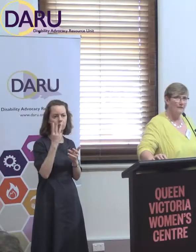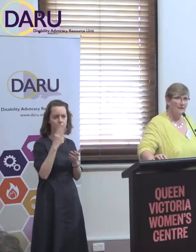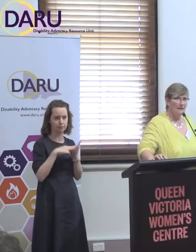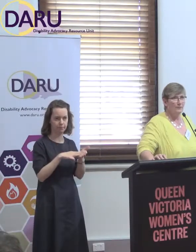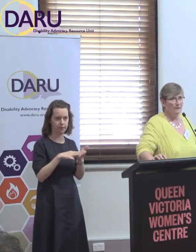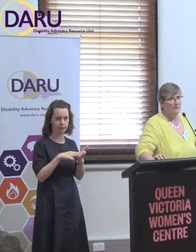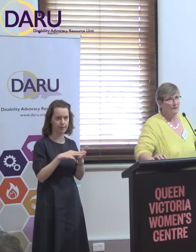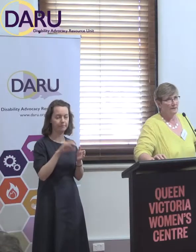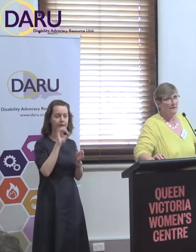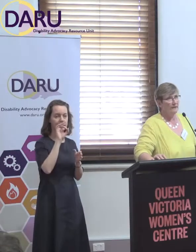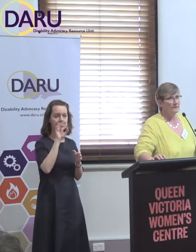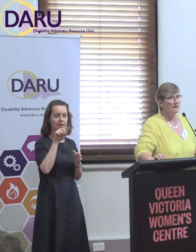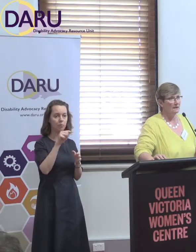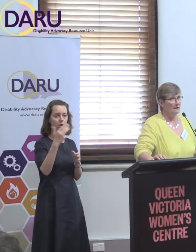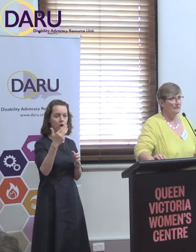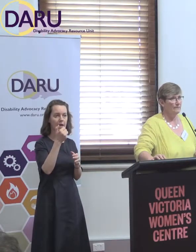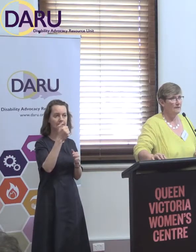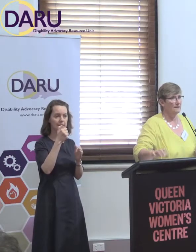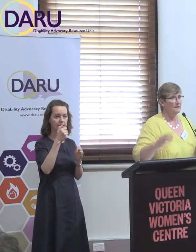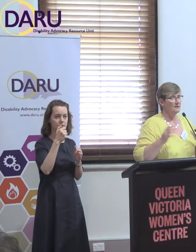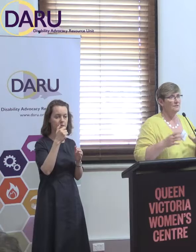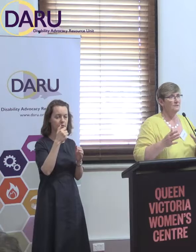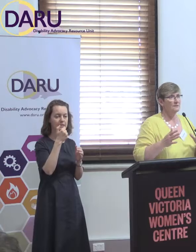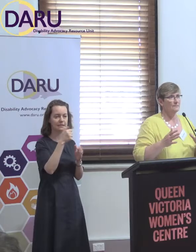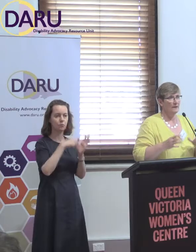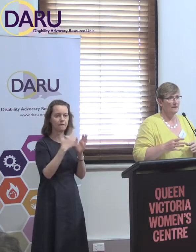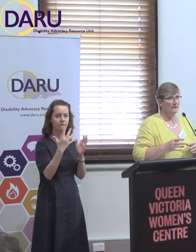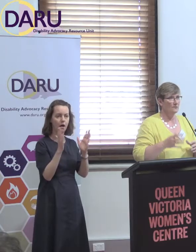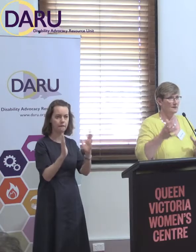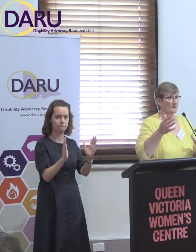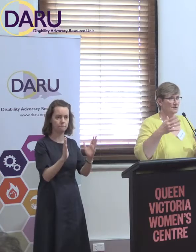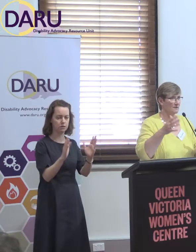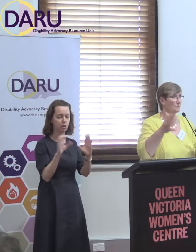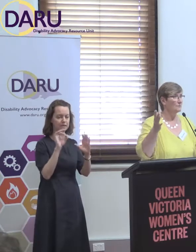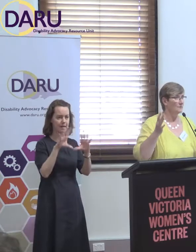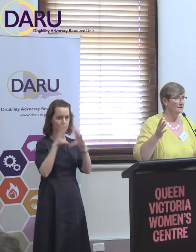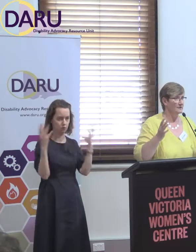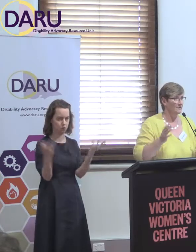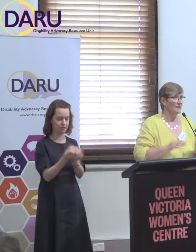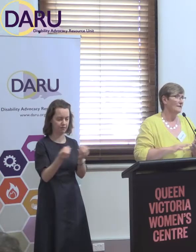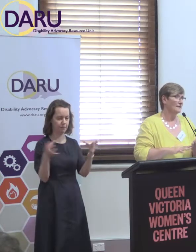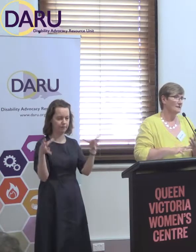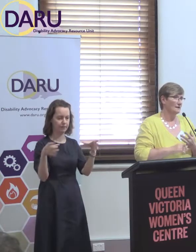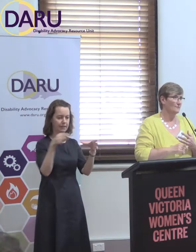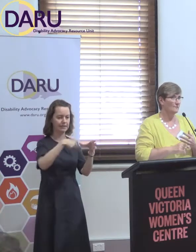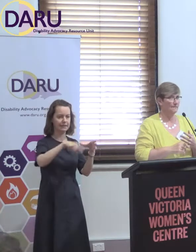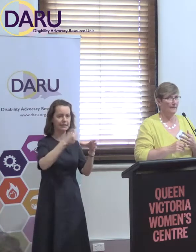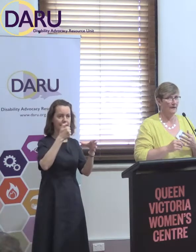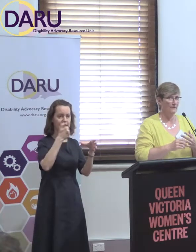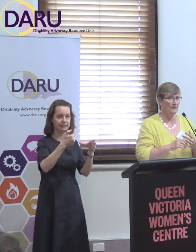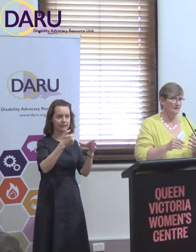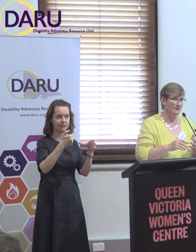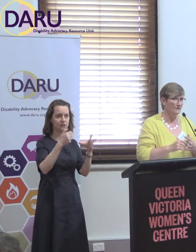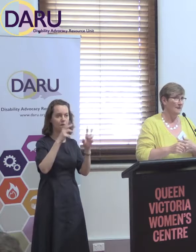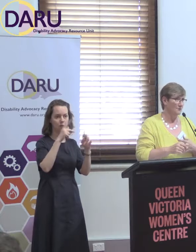Of the 10.9 million, about 6.5 million is used by organisations that we would all consider our advocacy or